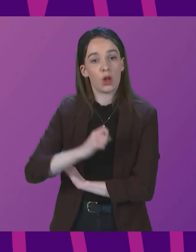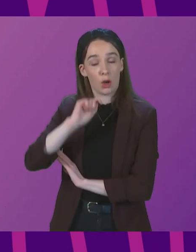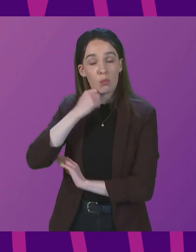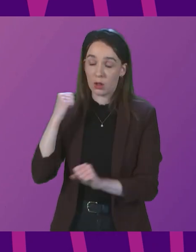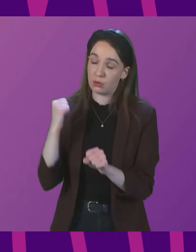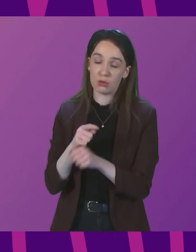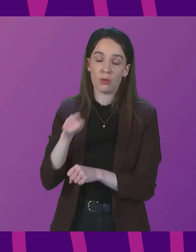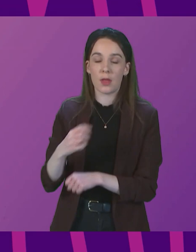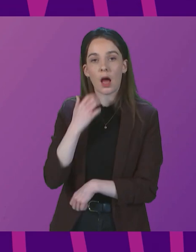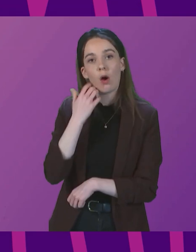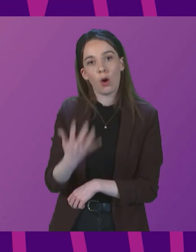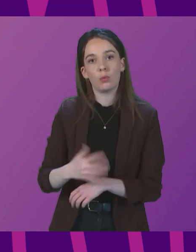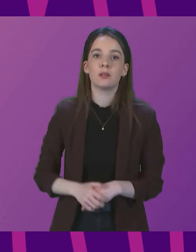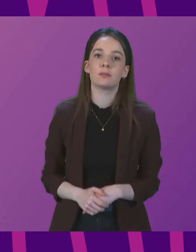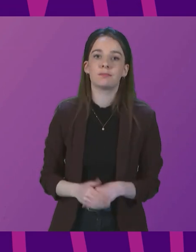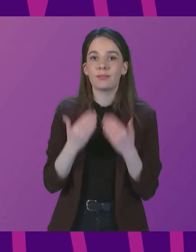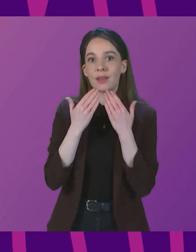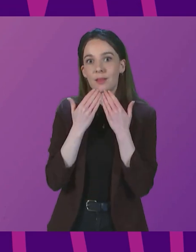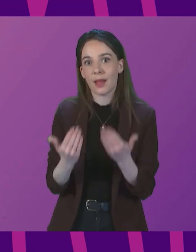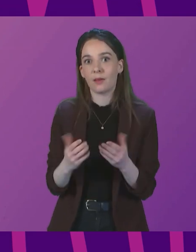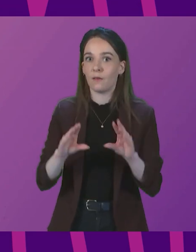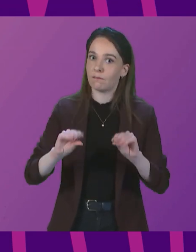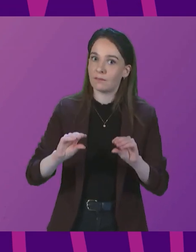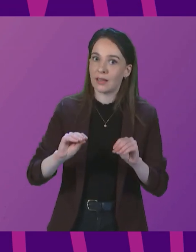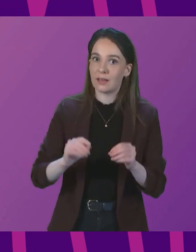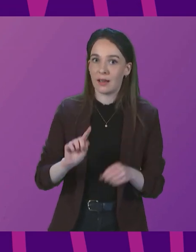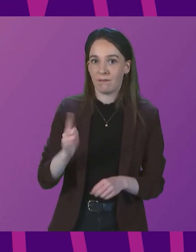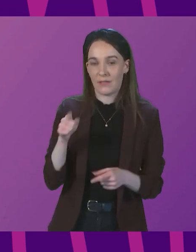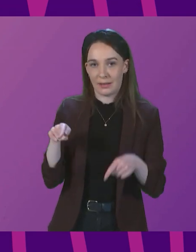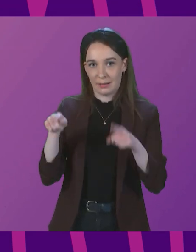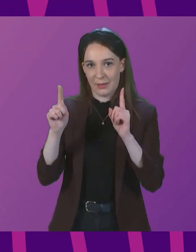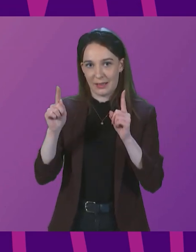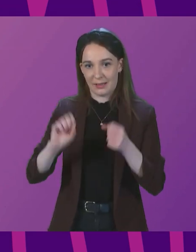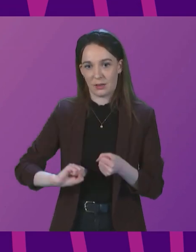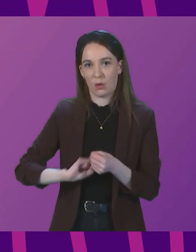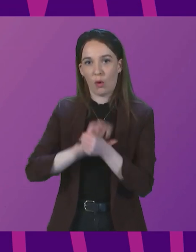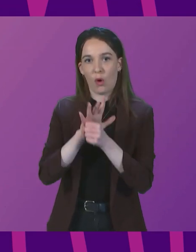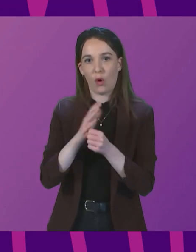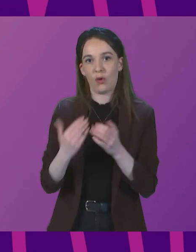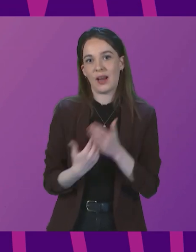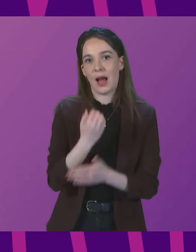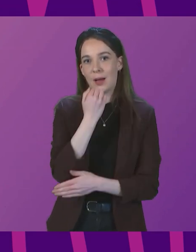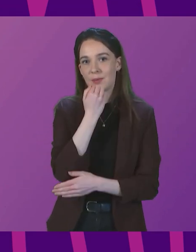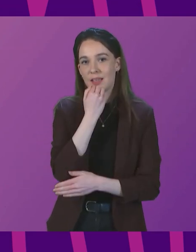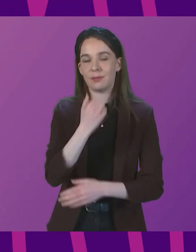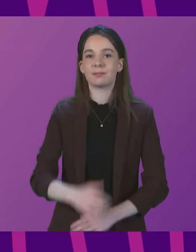That concludes the first minister's statement on COVID-19 update. There'll be a brief pause before the next item.